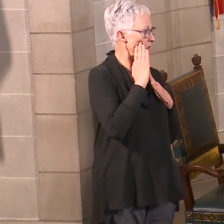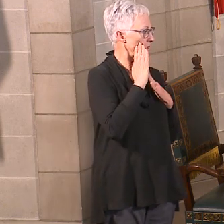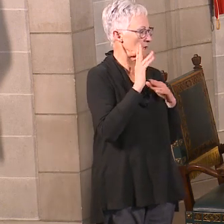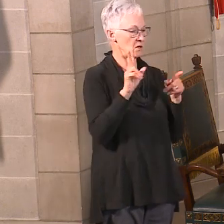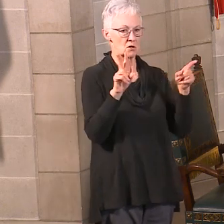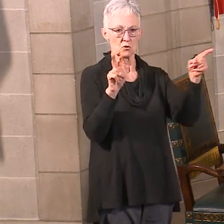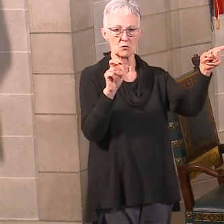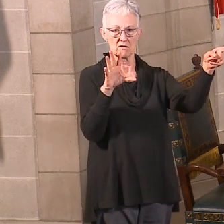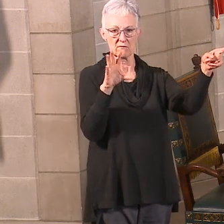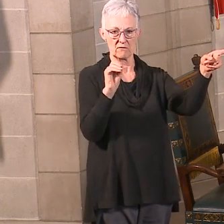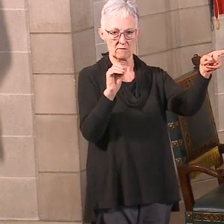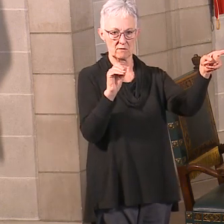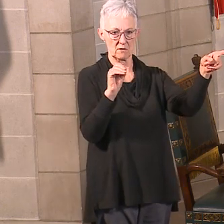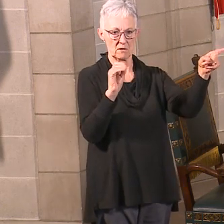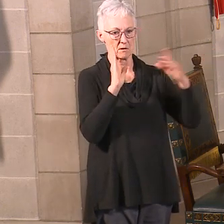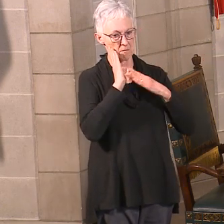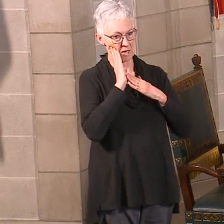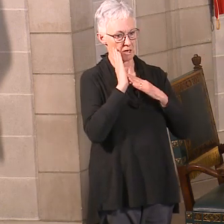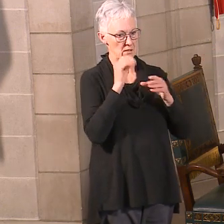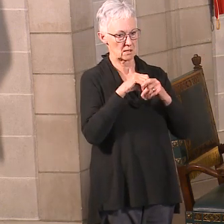250 beds at UNL.